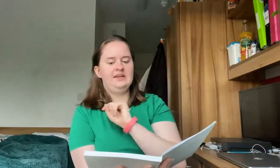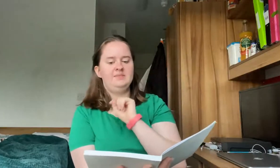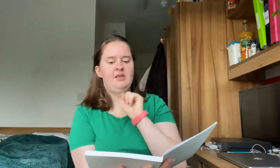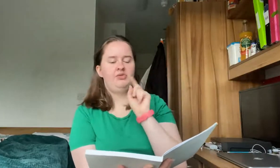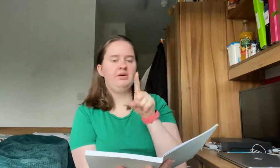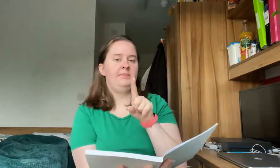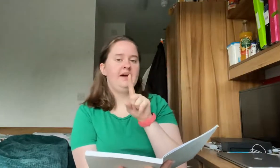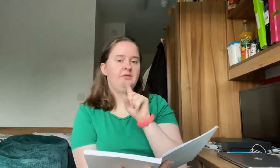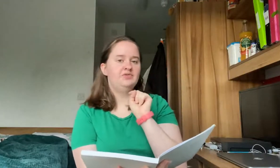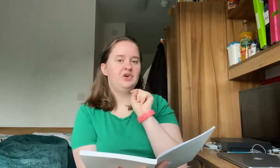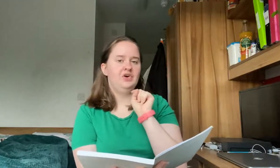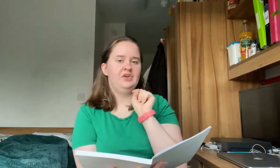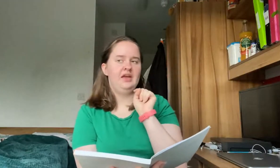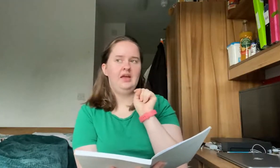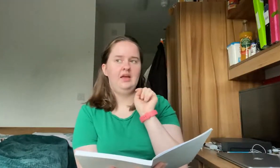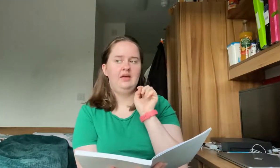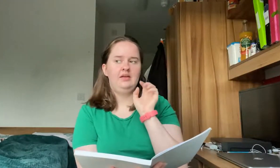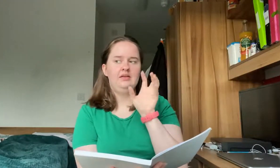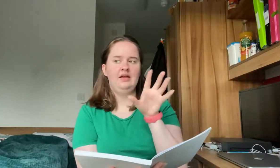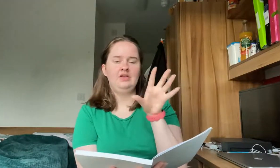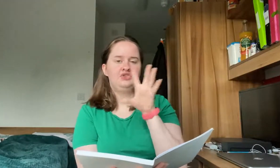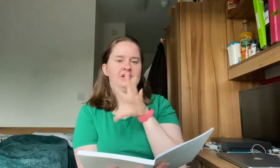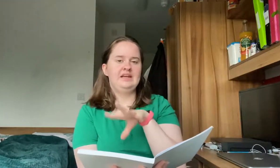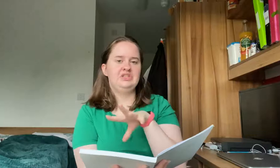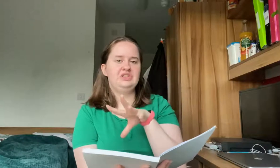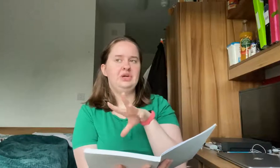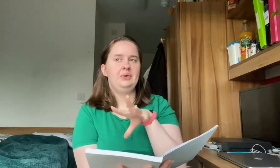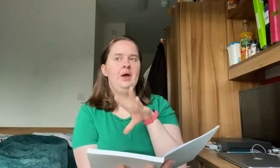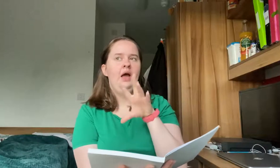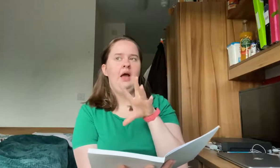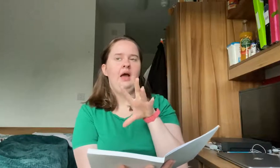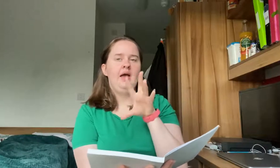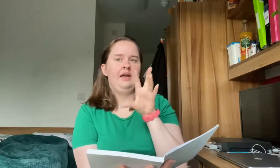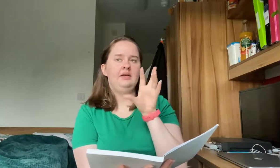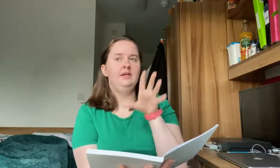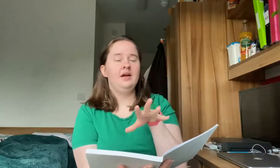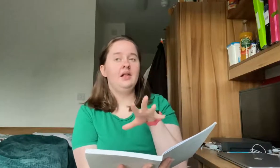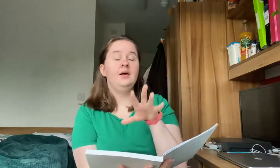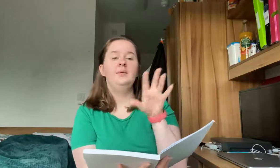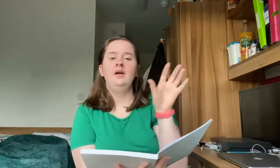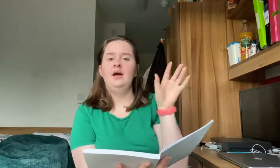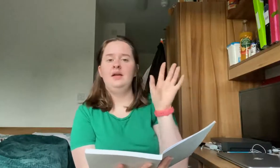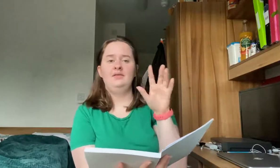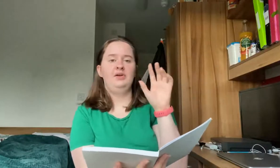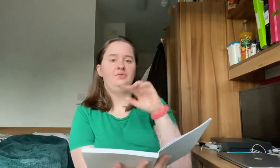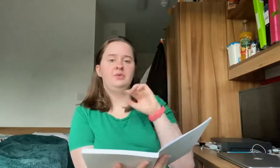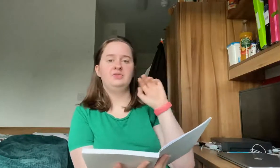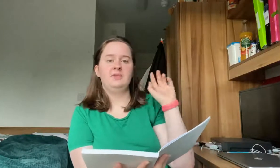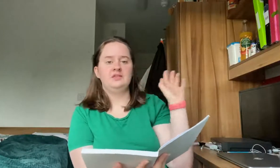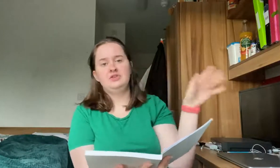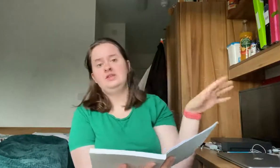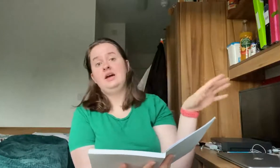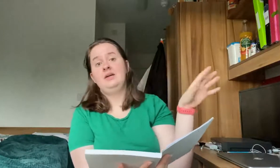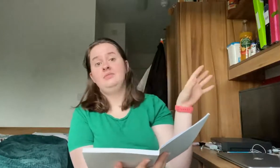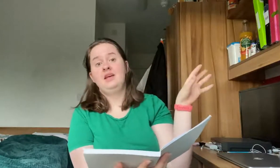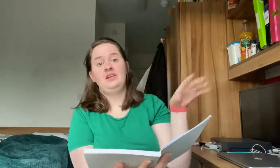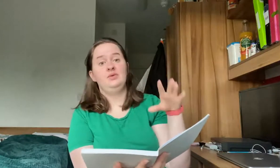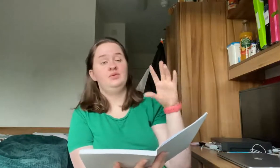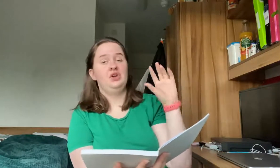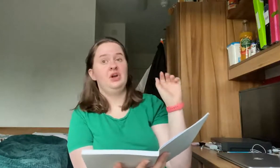spent £3 on entry into a nightclub and if you have watched my story time then you will know